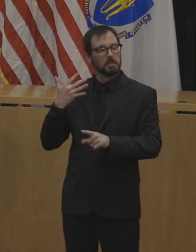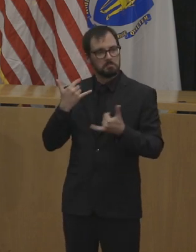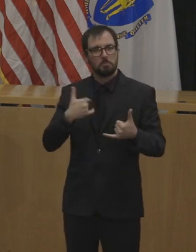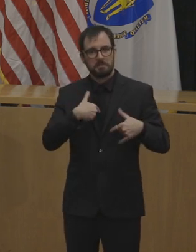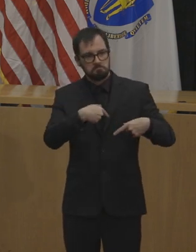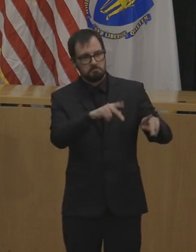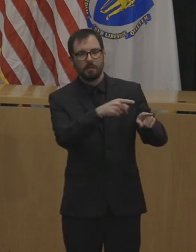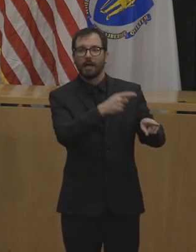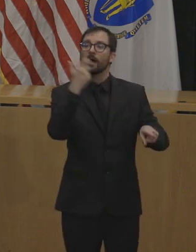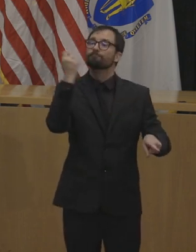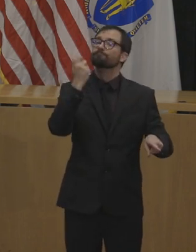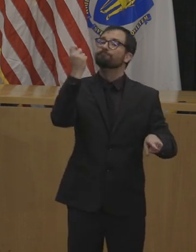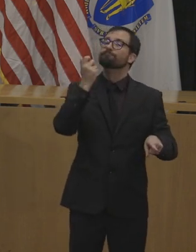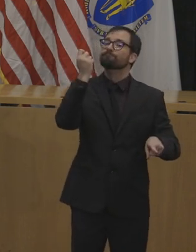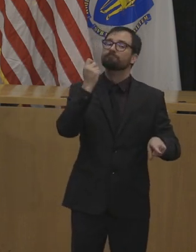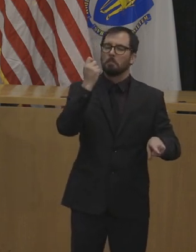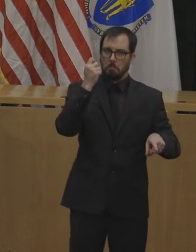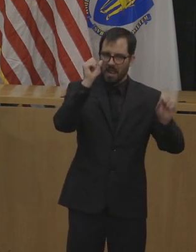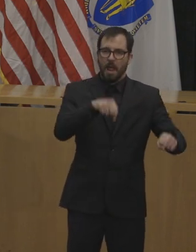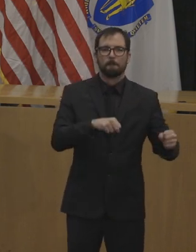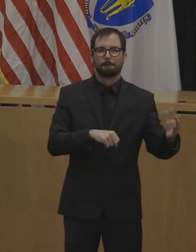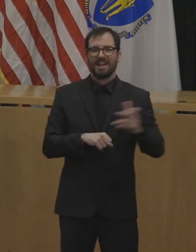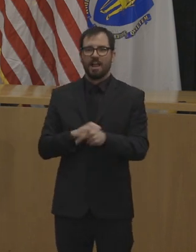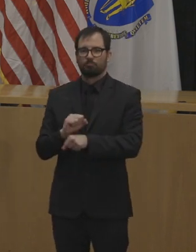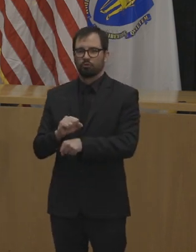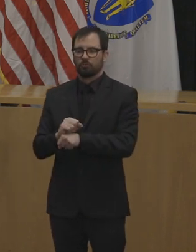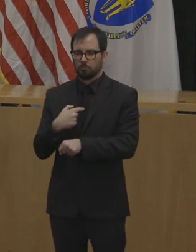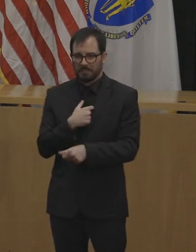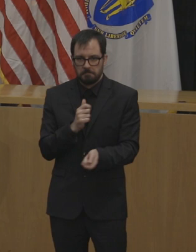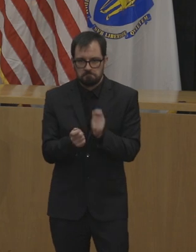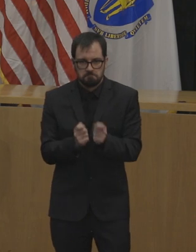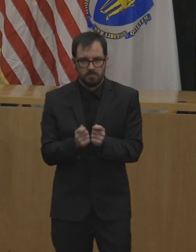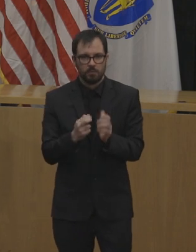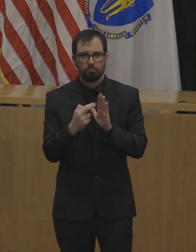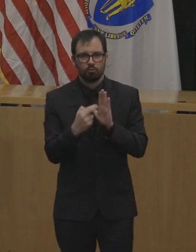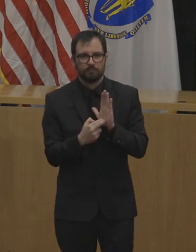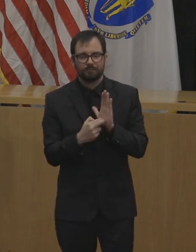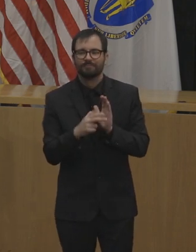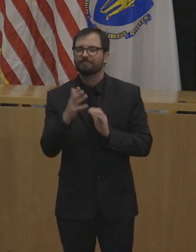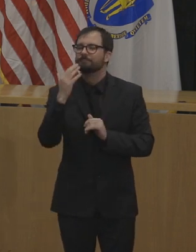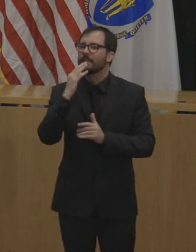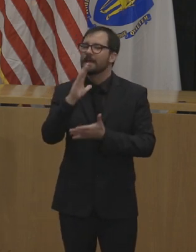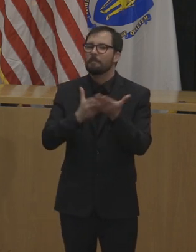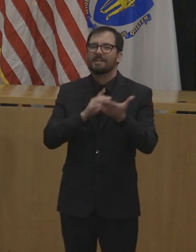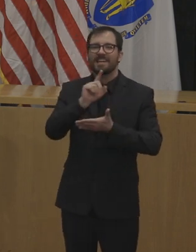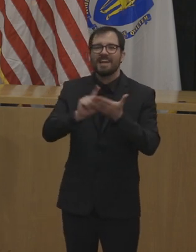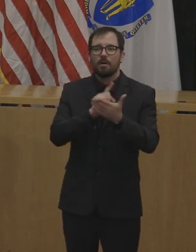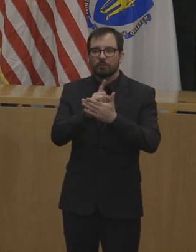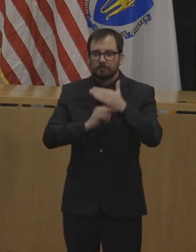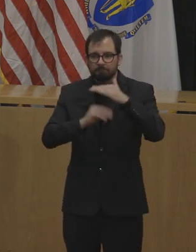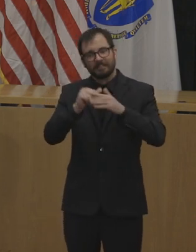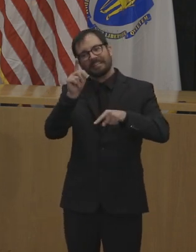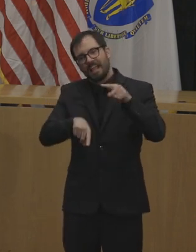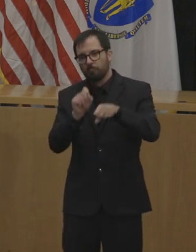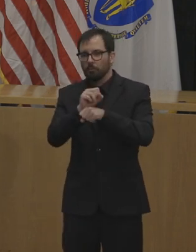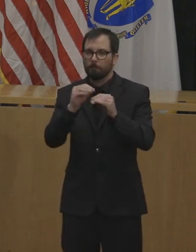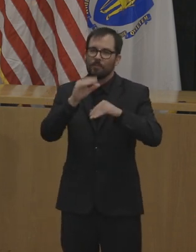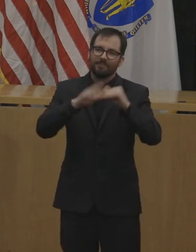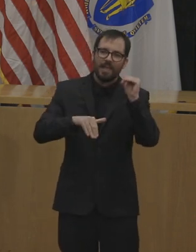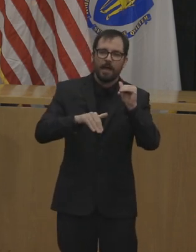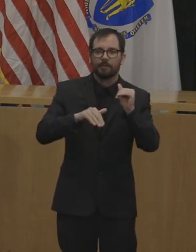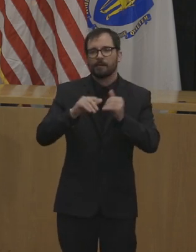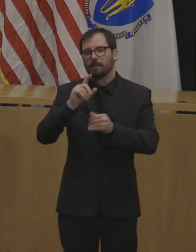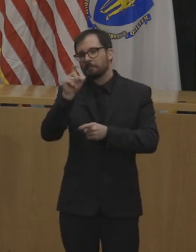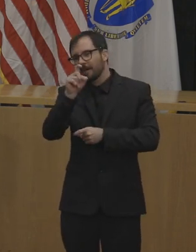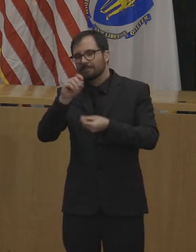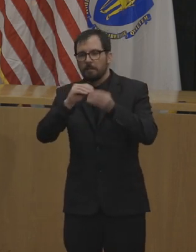salaries and wage hours that are currently limiting their ability to go and do that work. Think about law